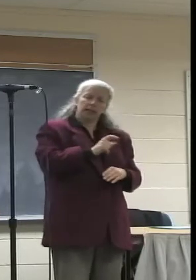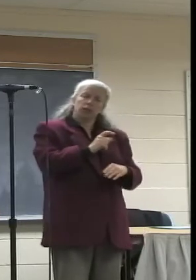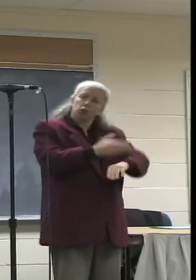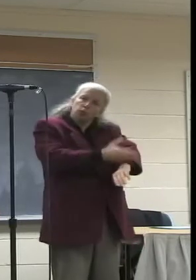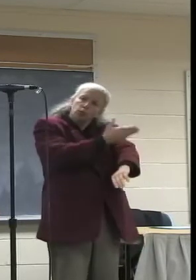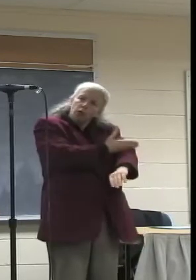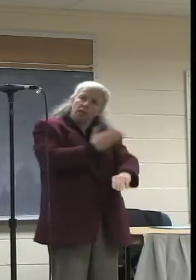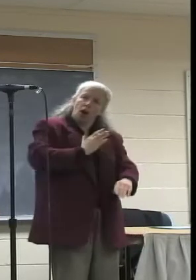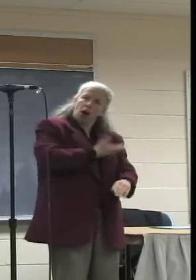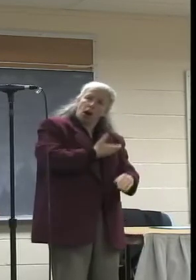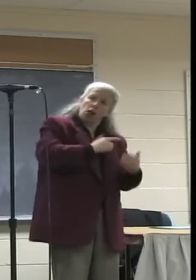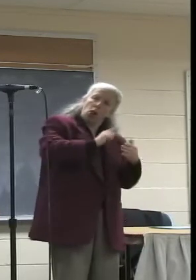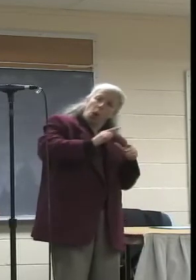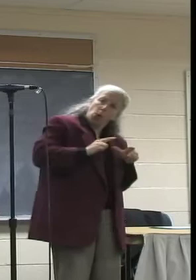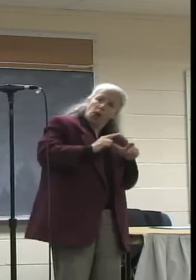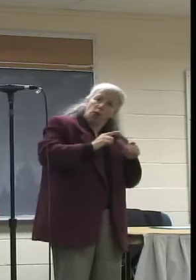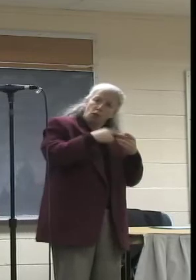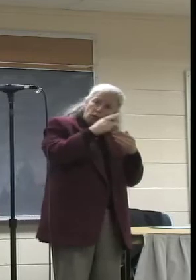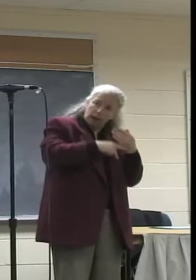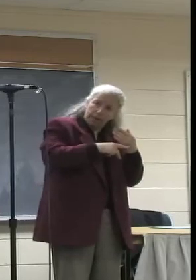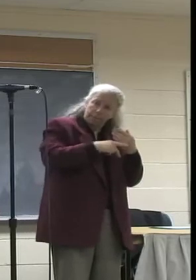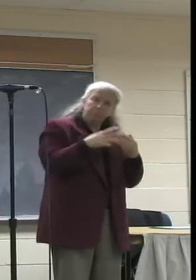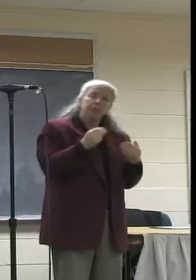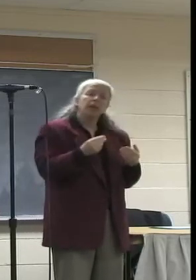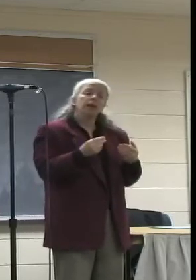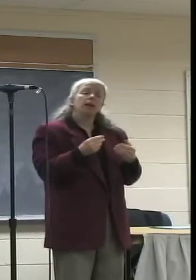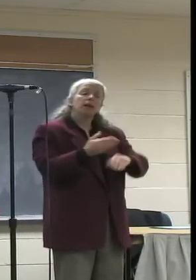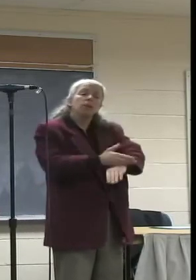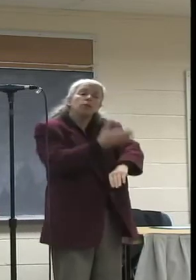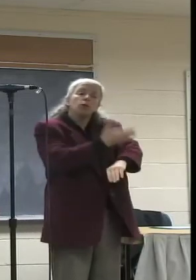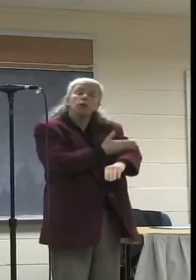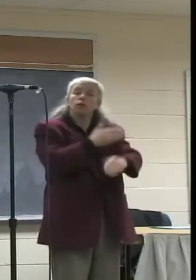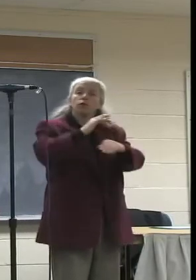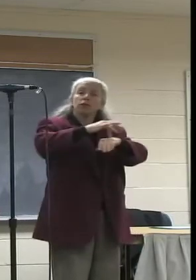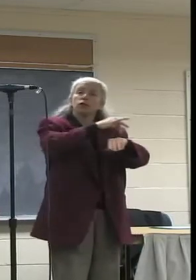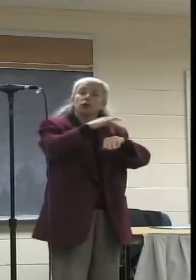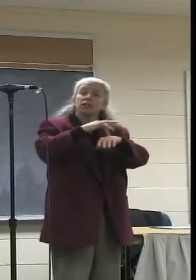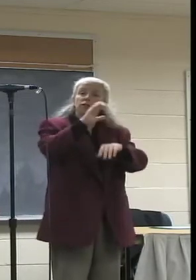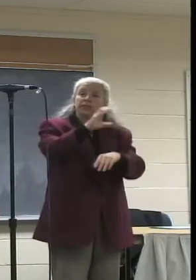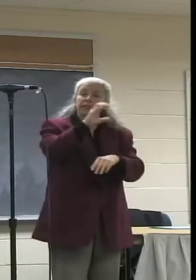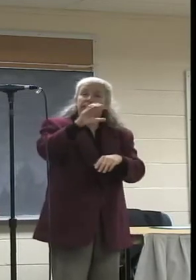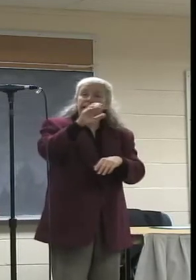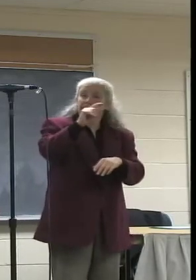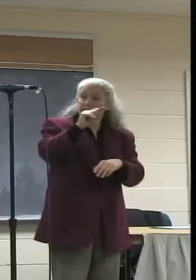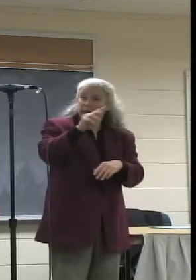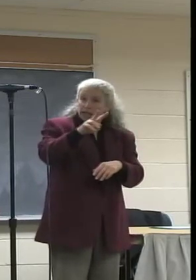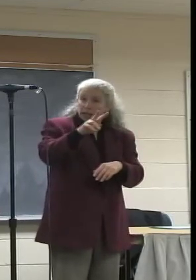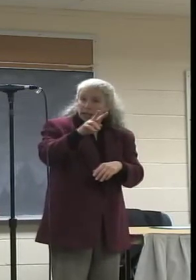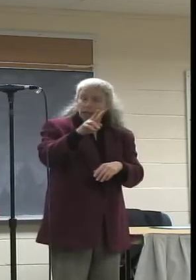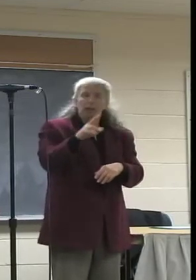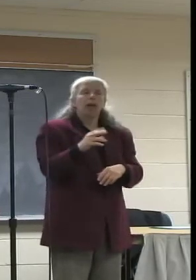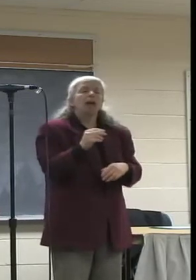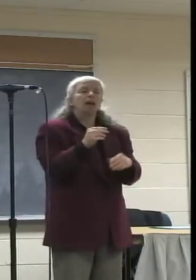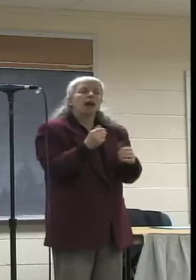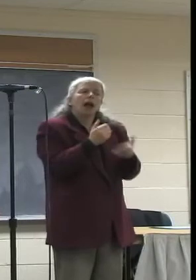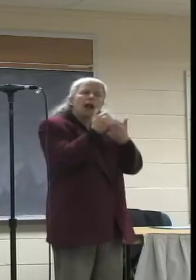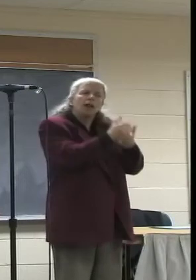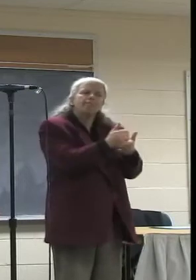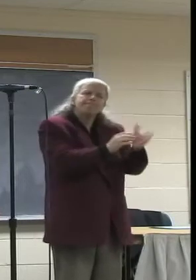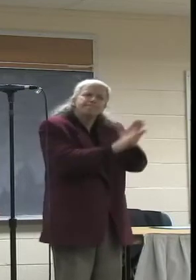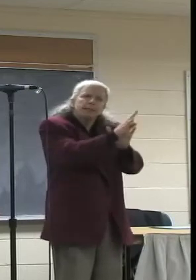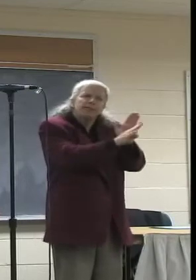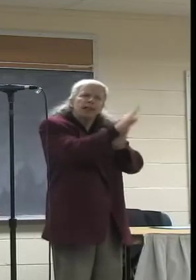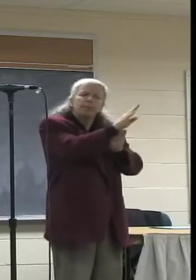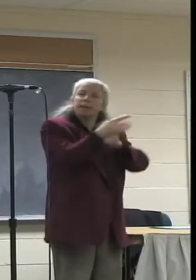our local programming, improving the resources of NCTV to deliver this programming, working on the technology infrastructure